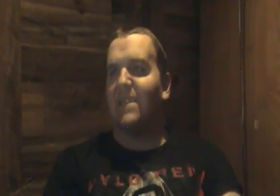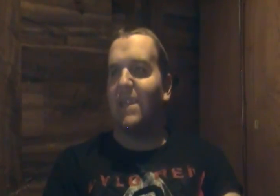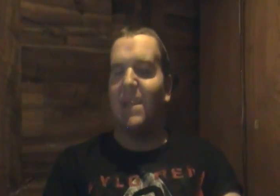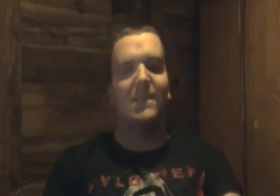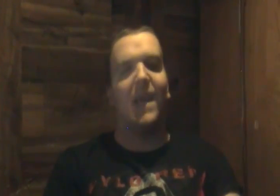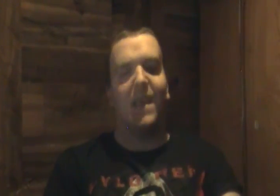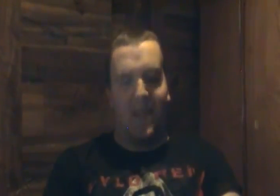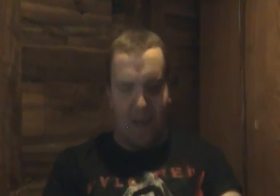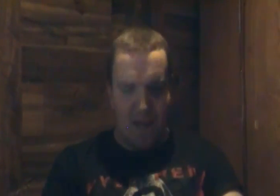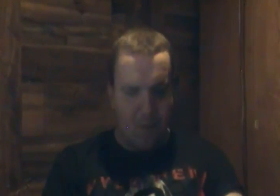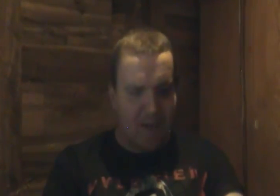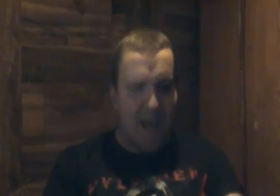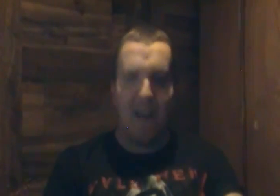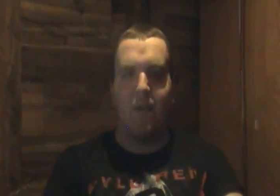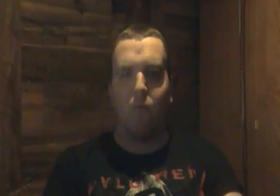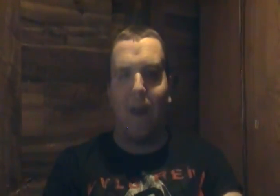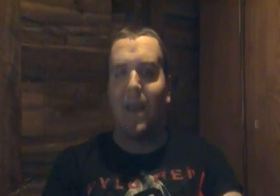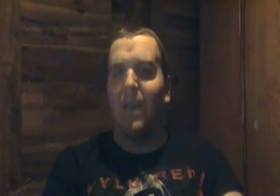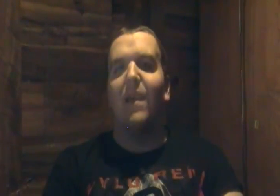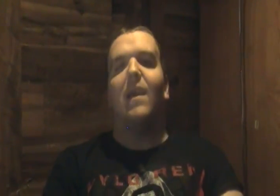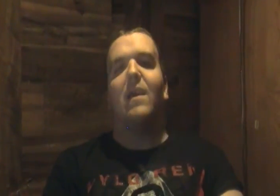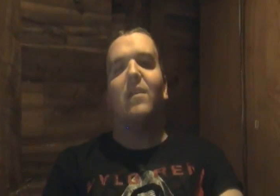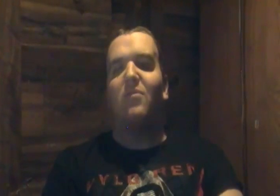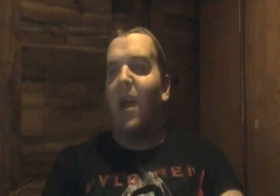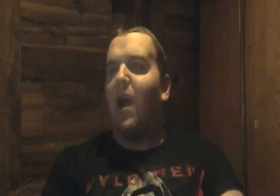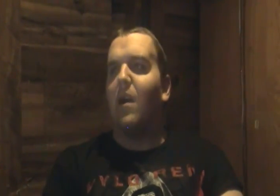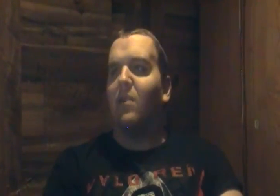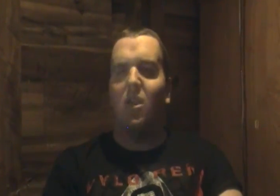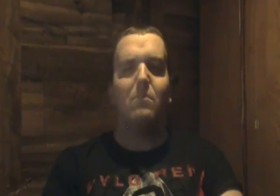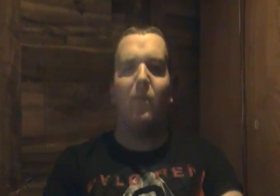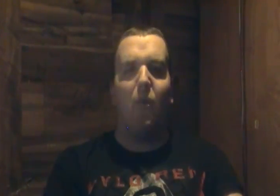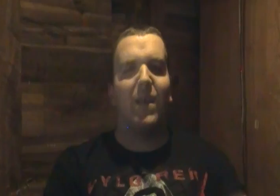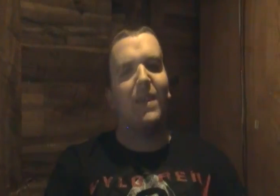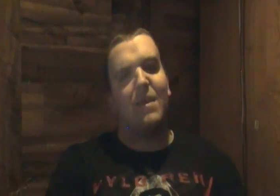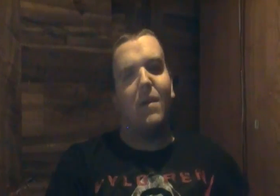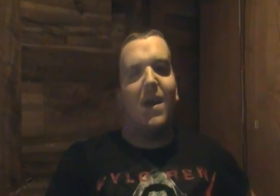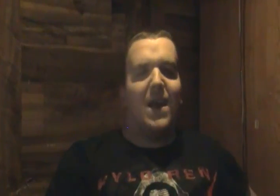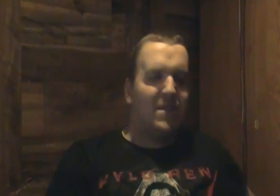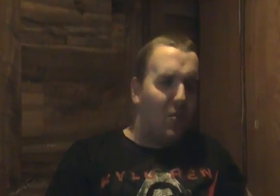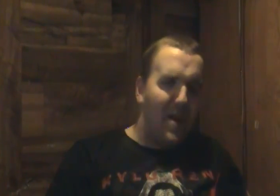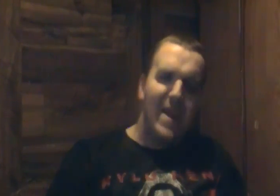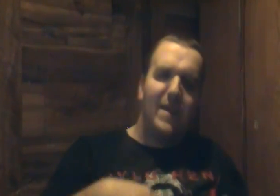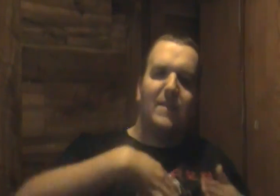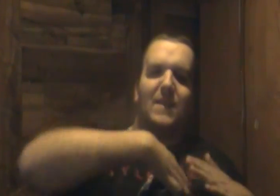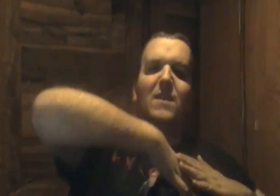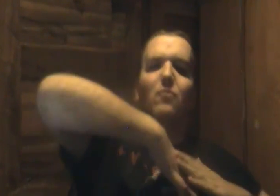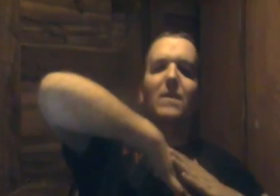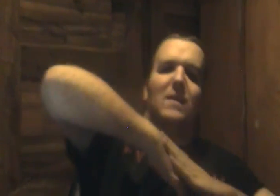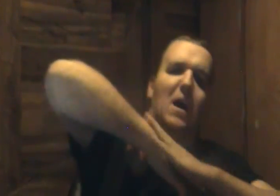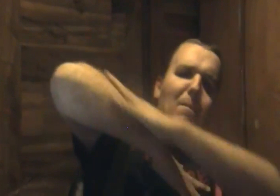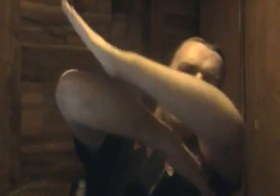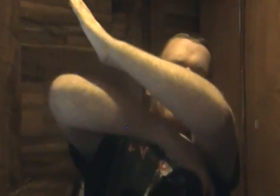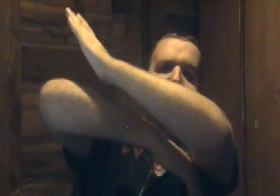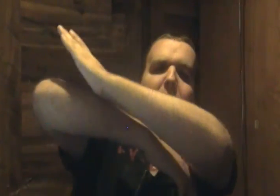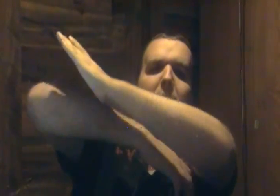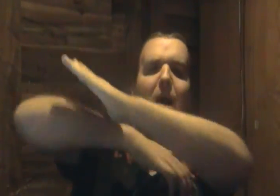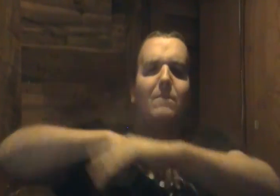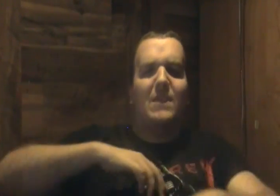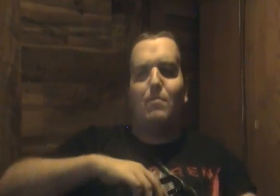is he's like you know what dad you're right uh look before you leave and so what he does is he runs up them up the